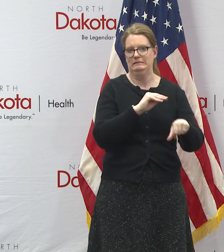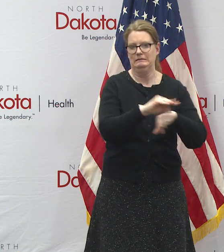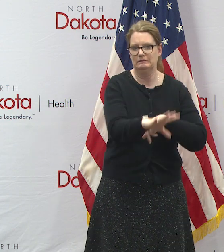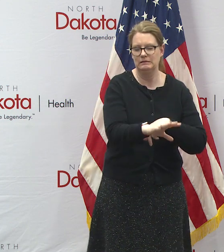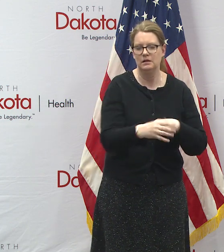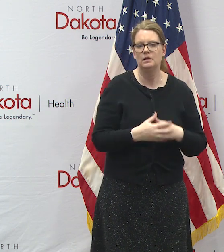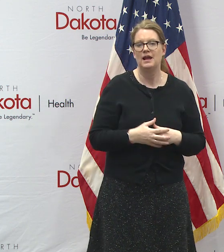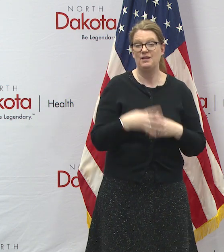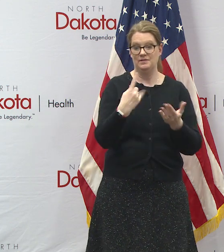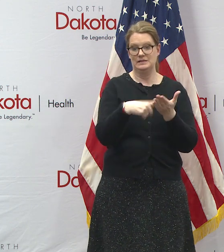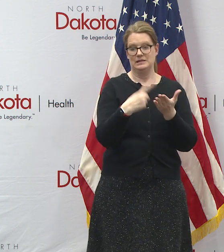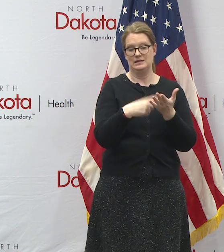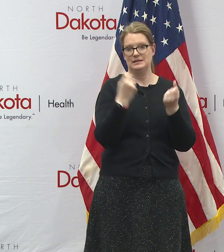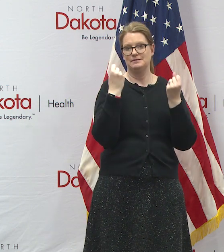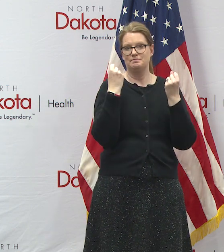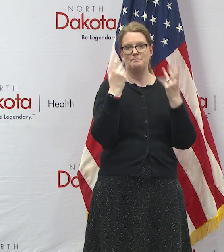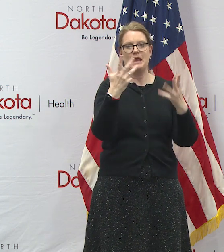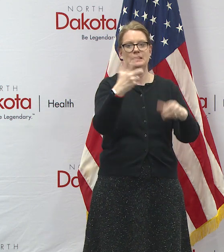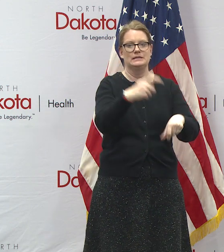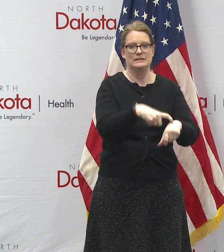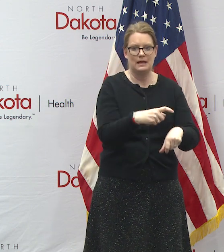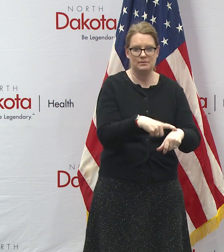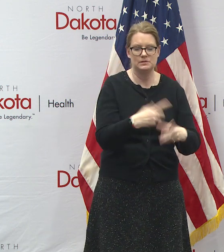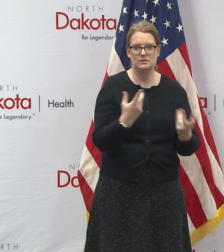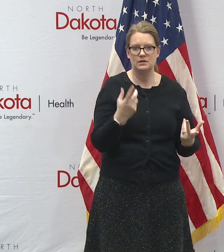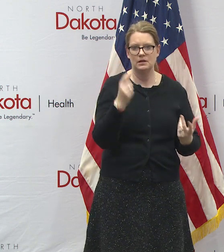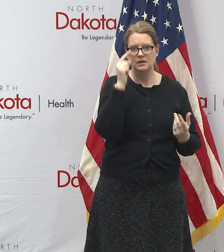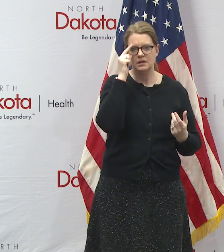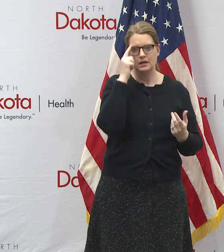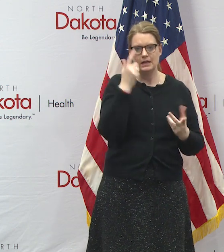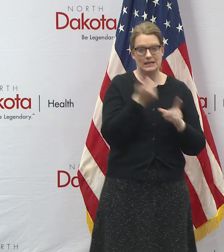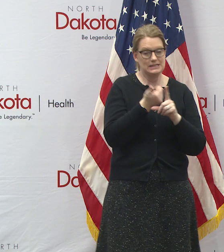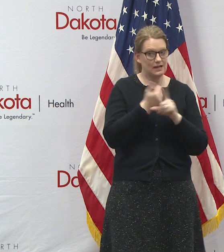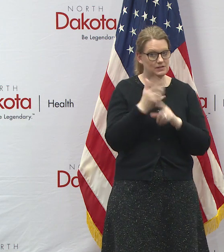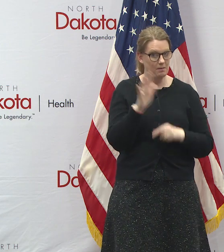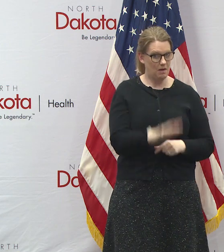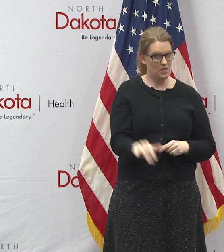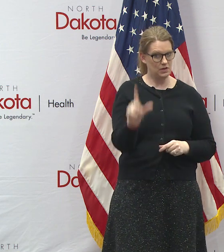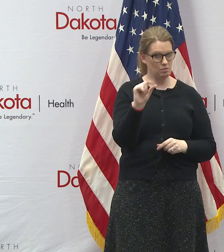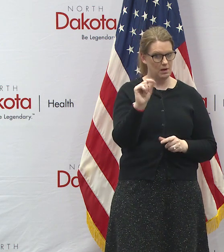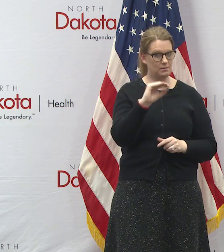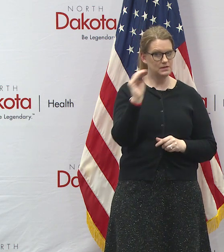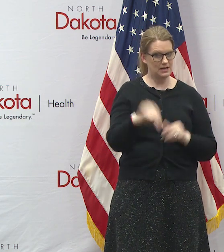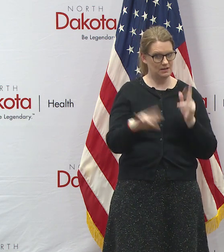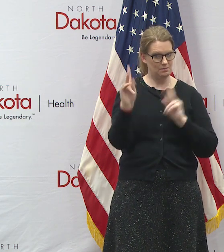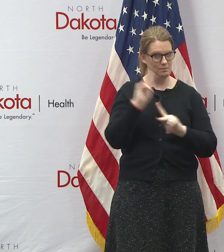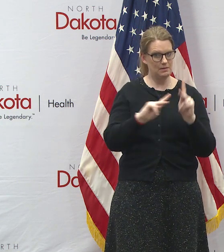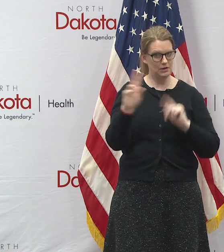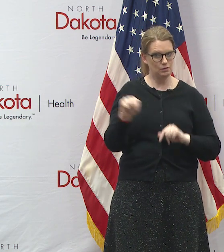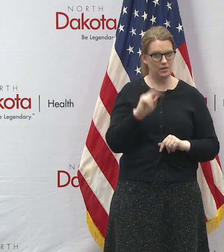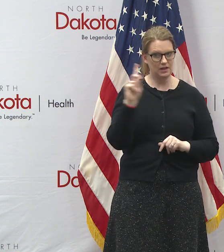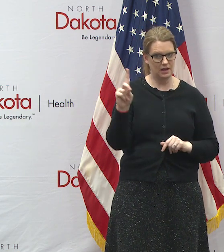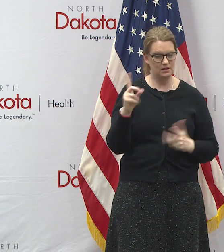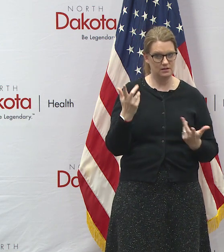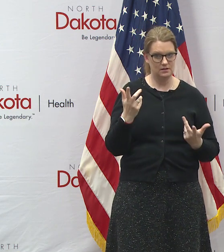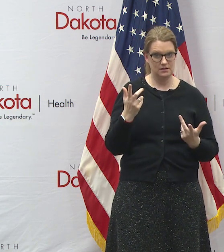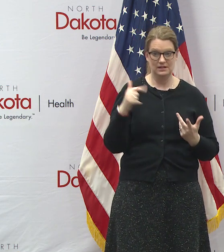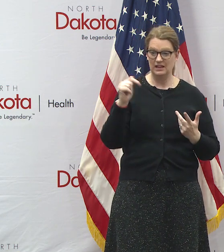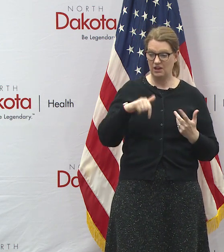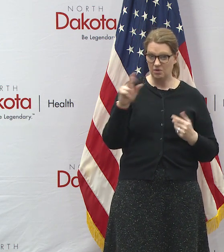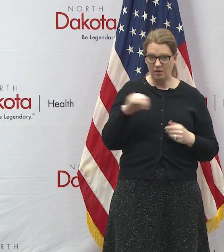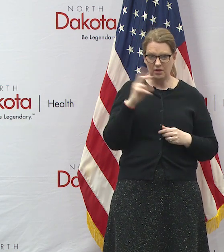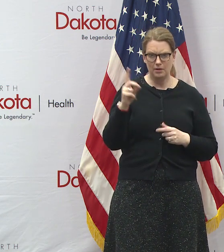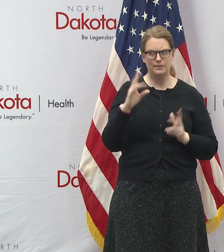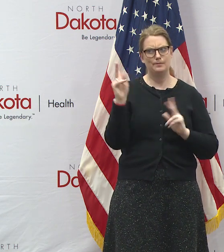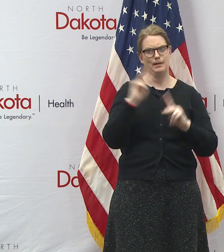in these in these conferences and these briefings that that represents about 20 of the people in the state of north dakota because we've got such long lifespans in